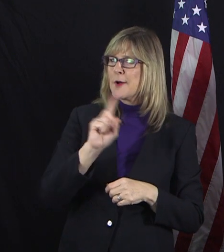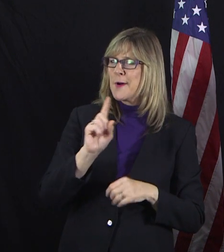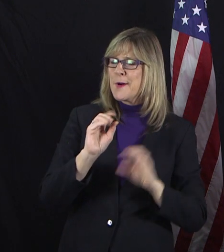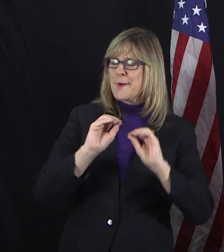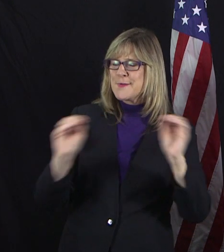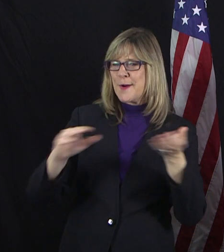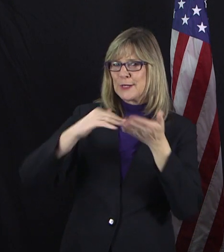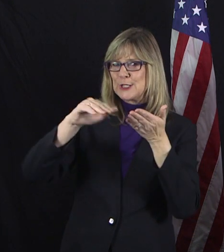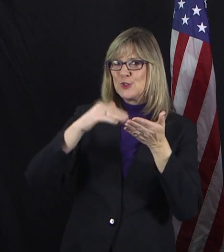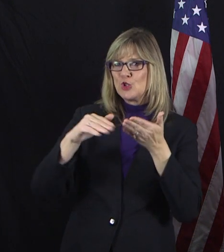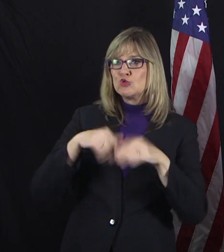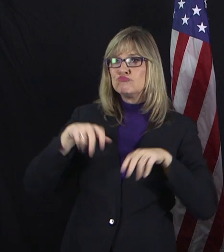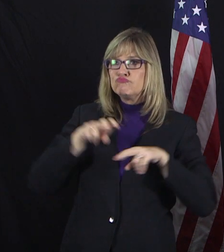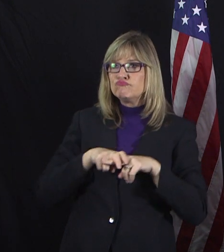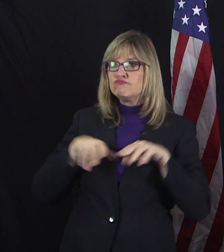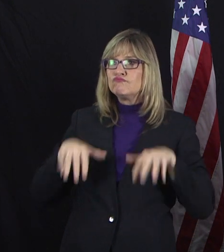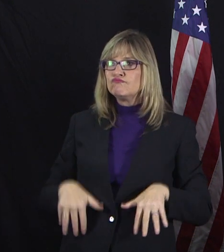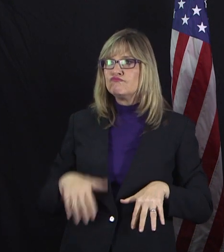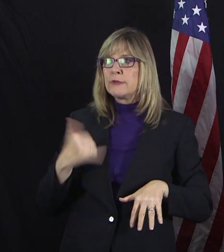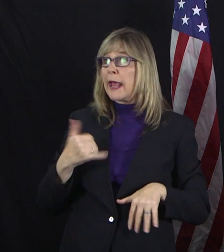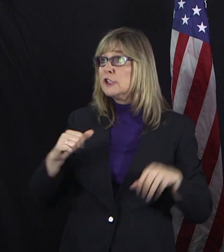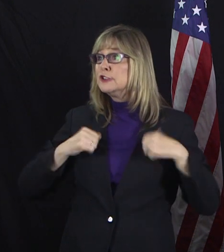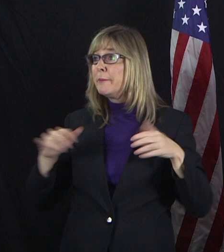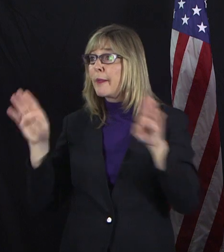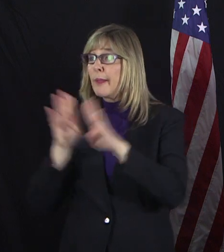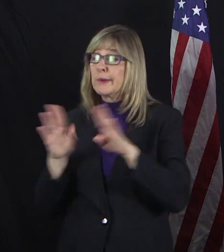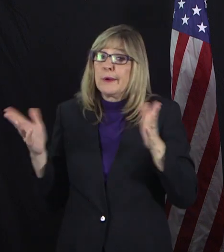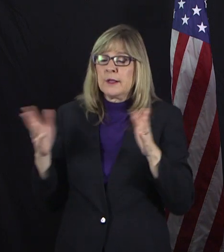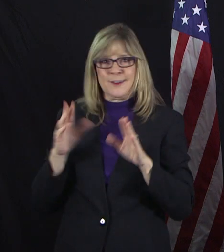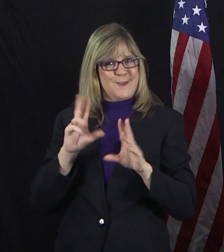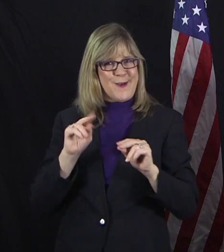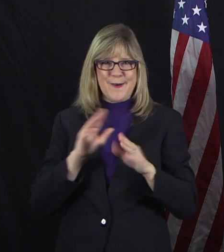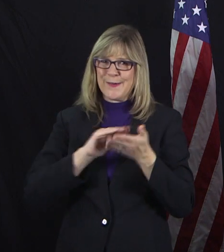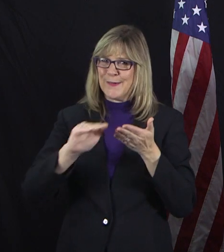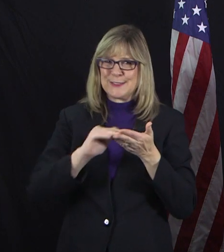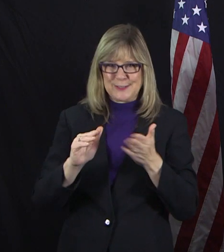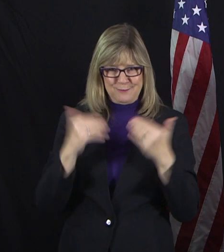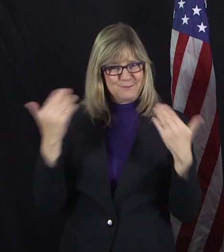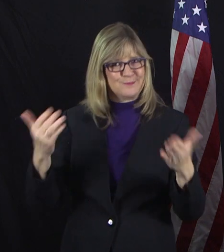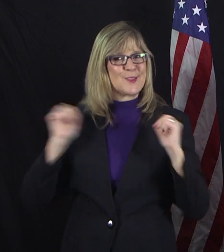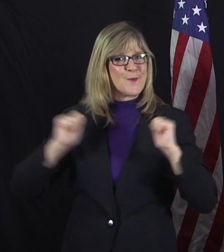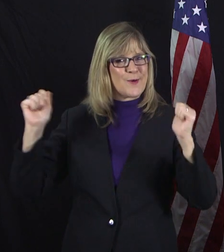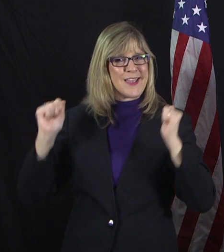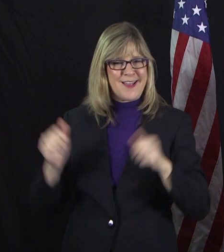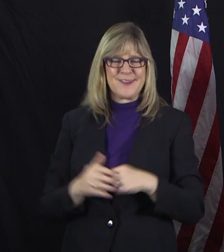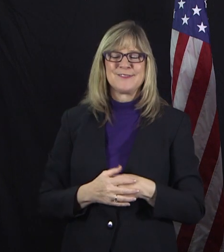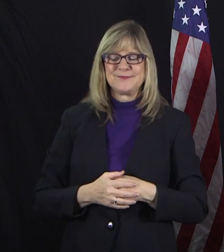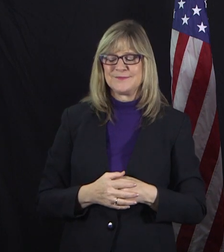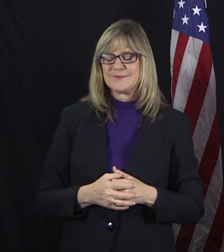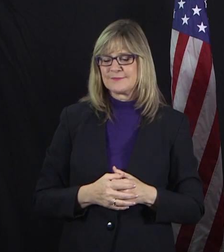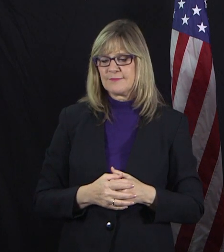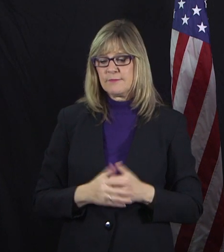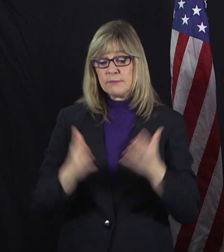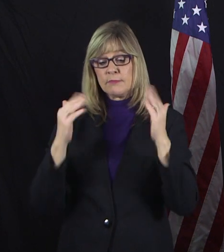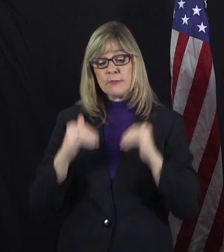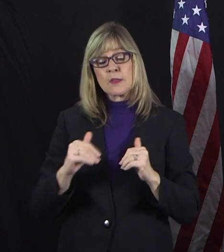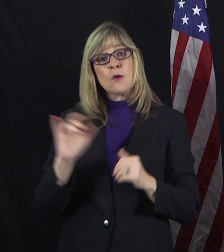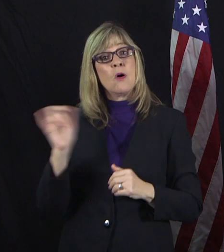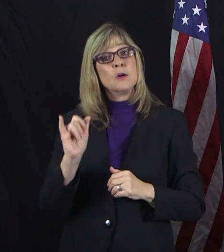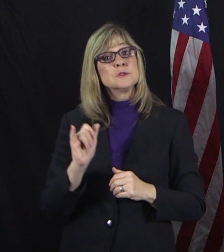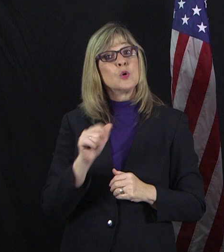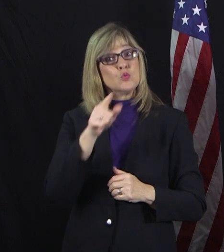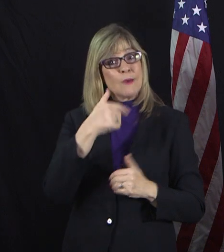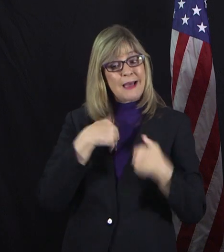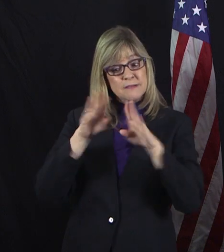work out now that the gyms are closed. We have more resources, resources, especially if you have kids in your